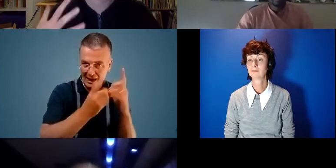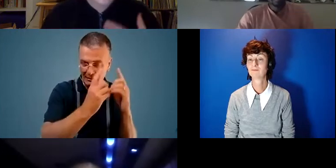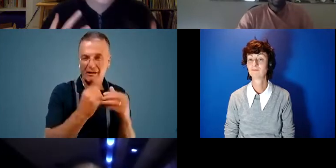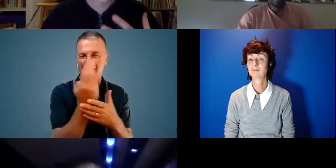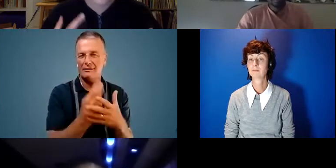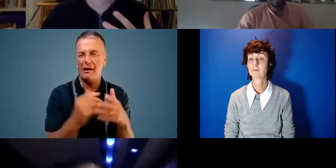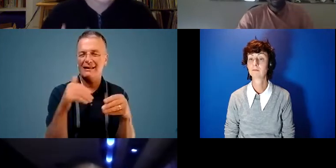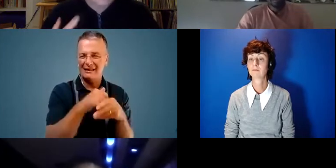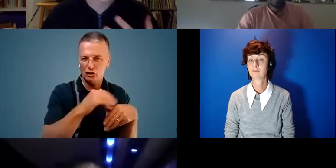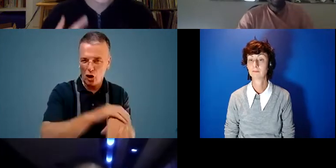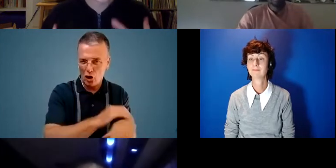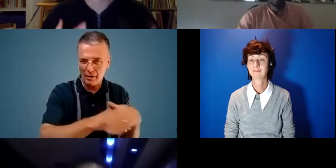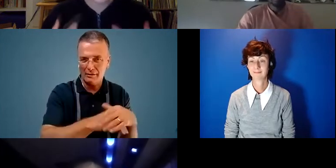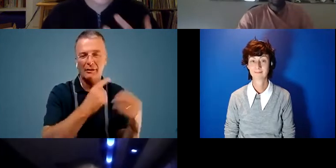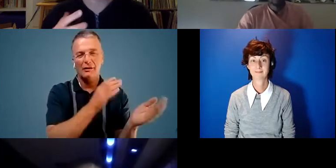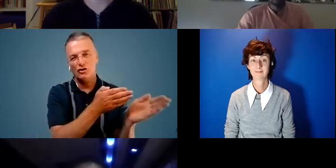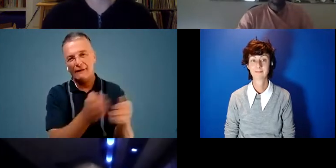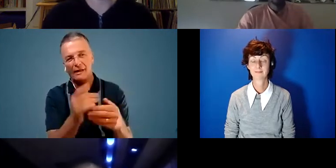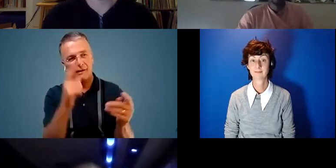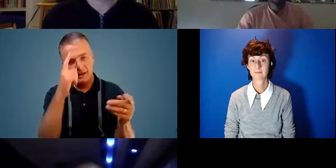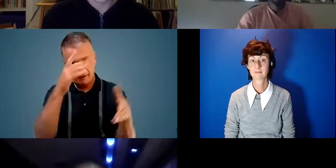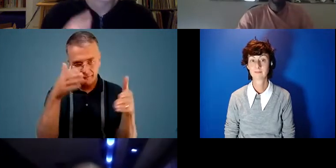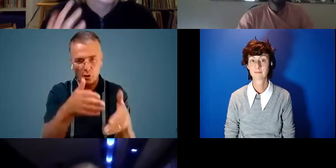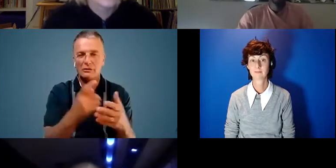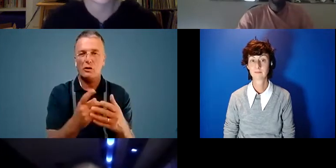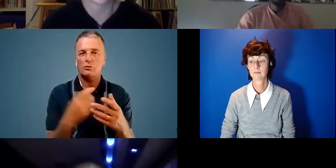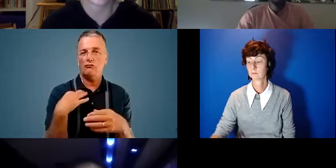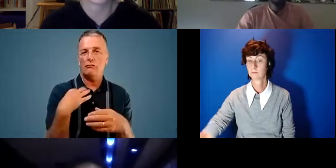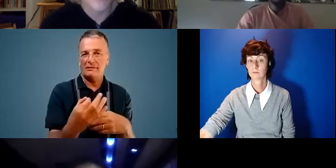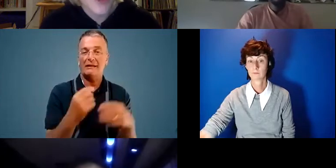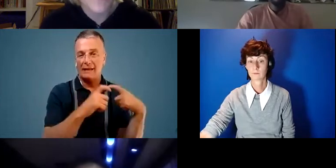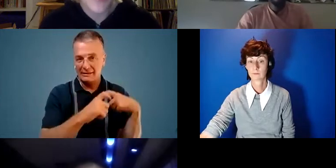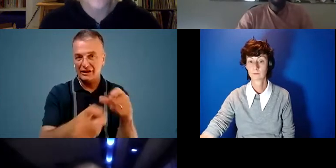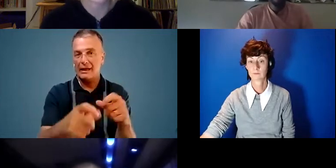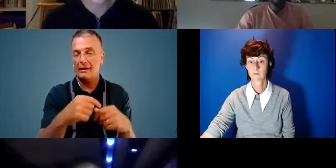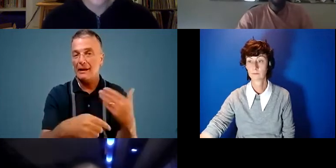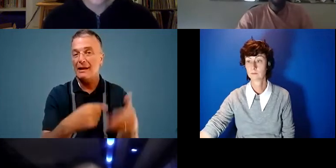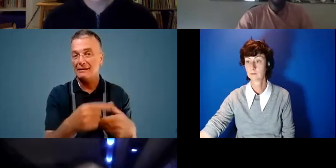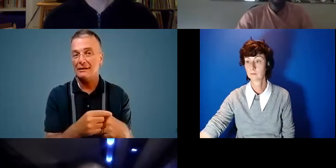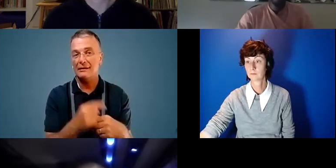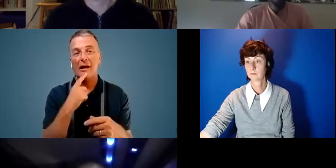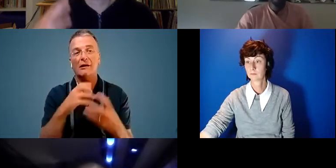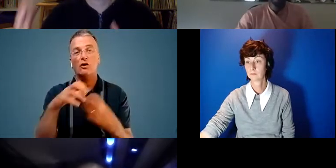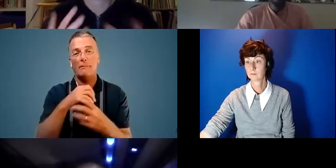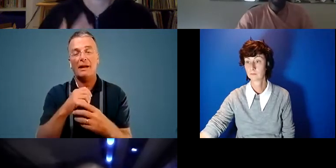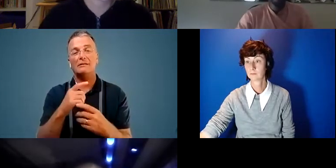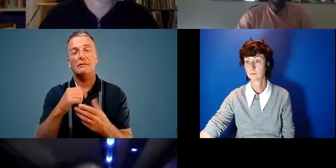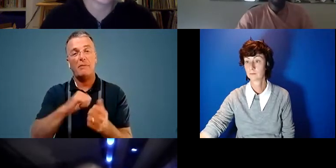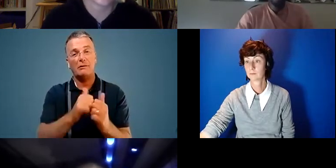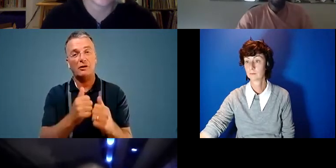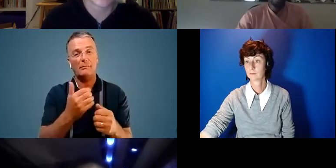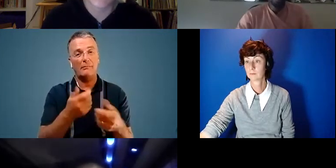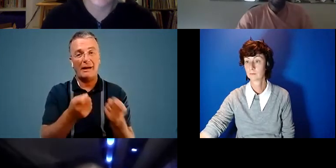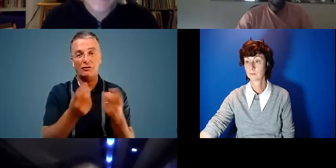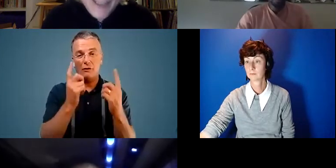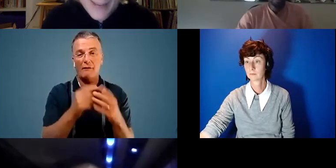work to authentically center on representation and sustainability innovation. And as content and partnerships manager for Envirol to also form a lifestyle